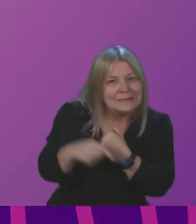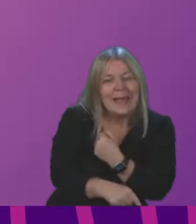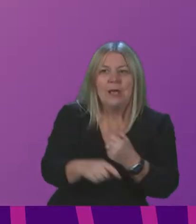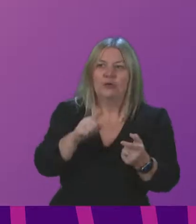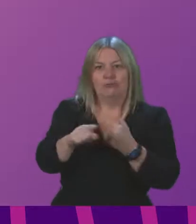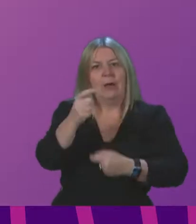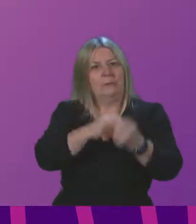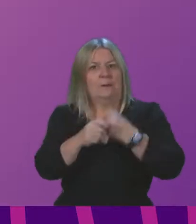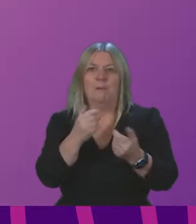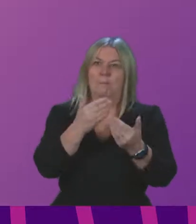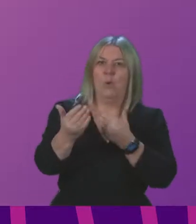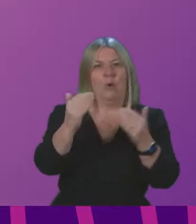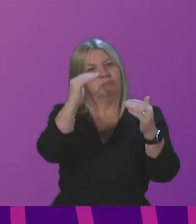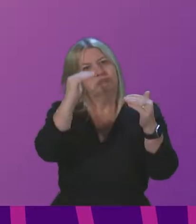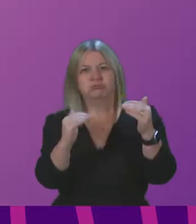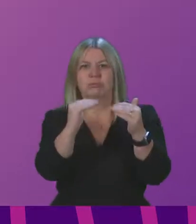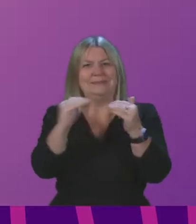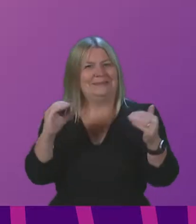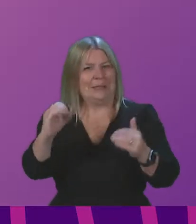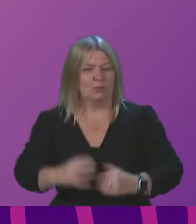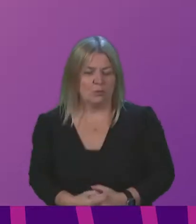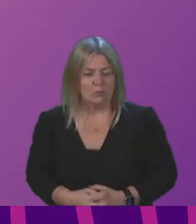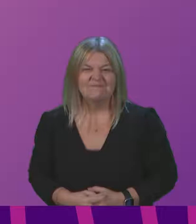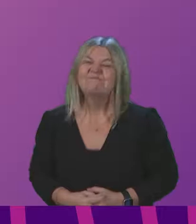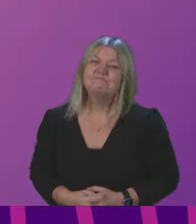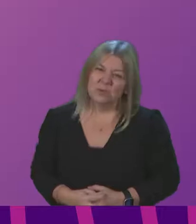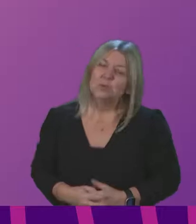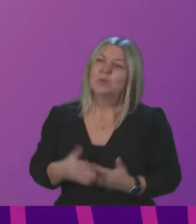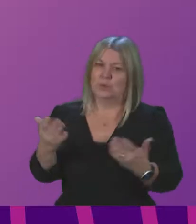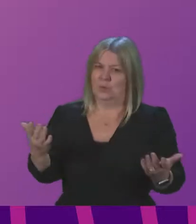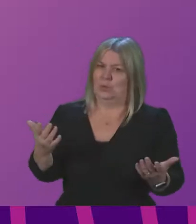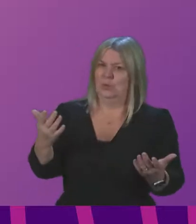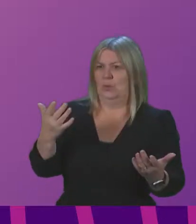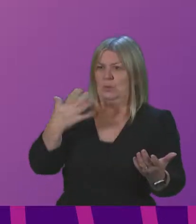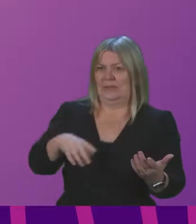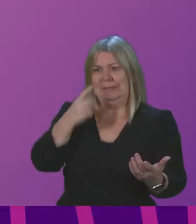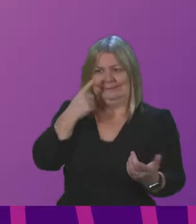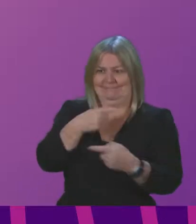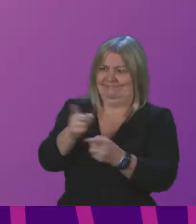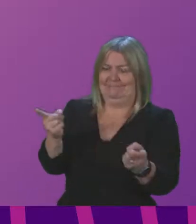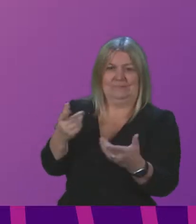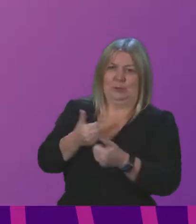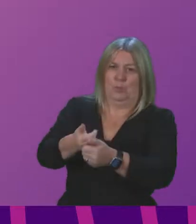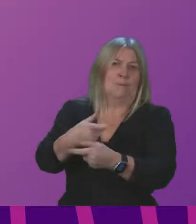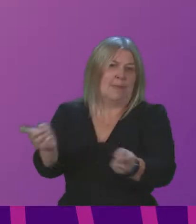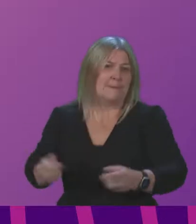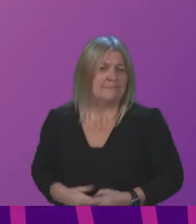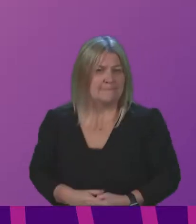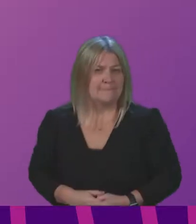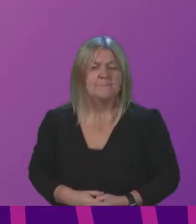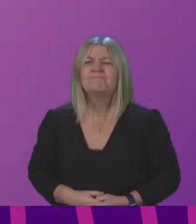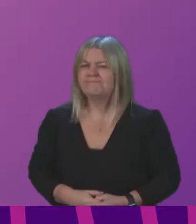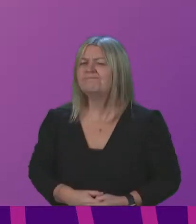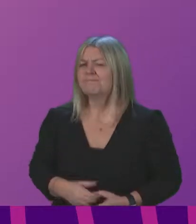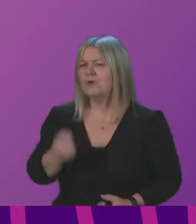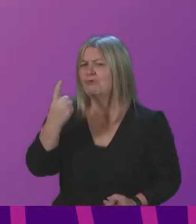clear roadmap for businesses to drive the necessary and sustained efforts they need to decarbonise. We recognise the pandemic has